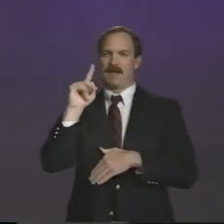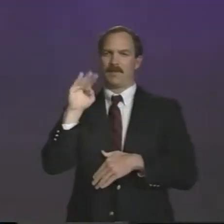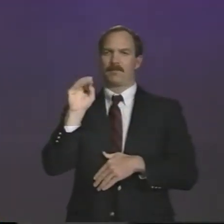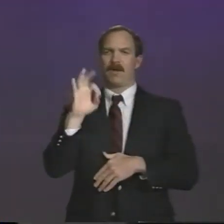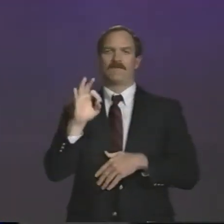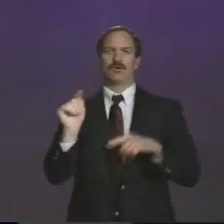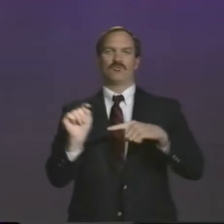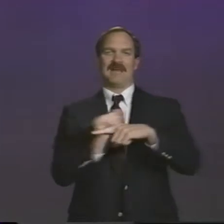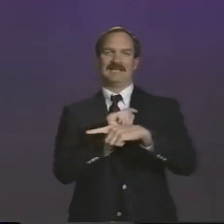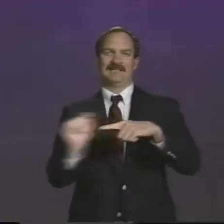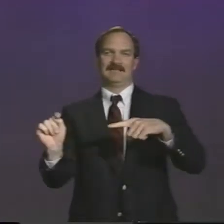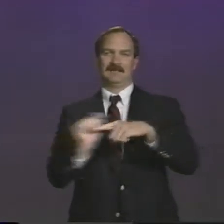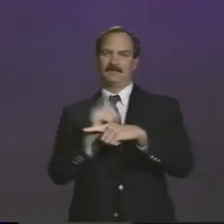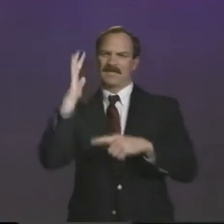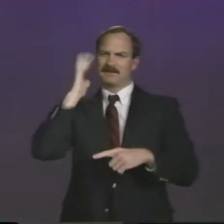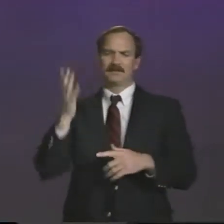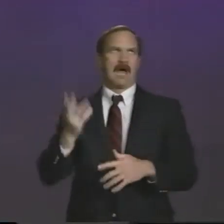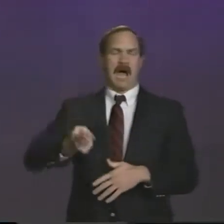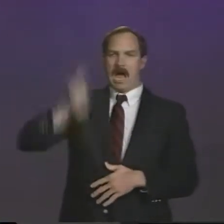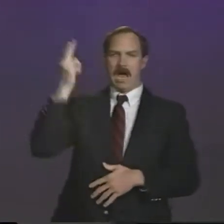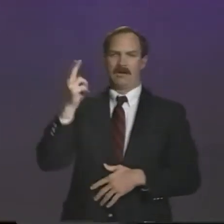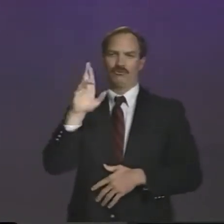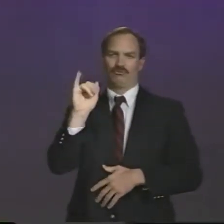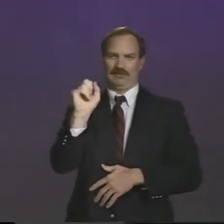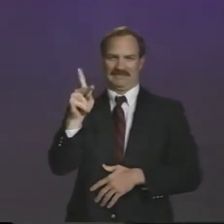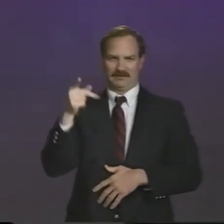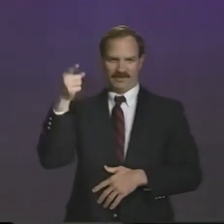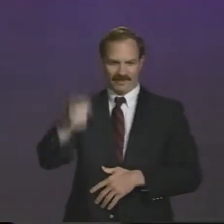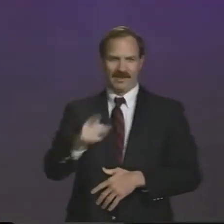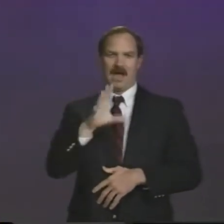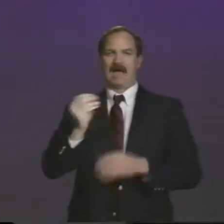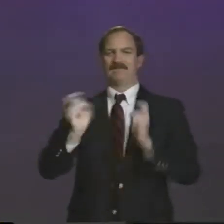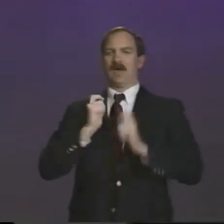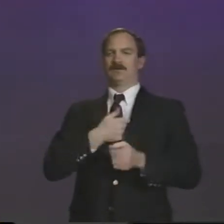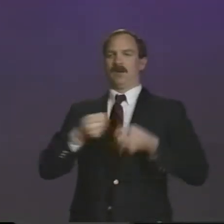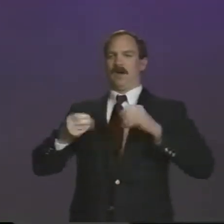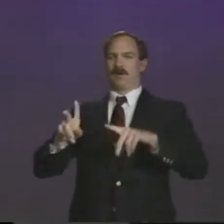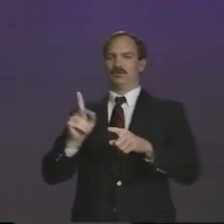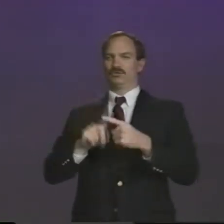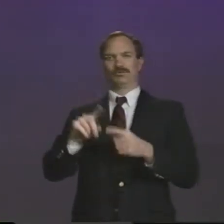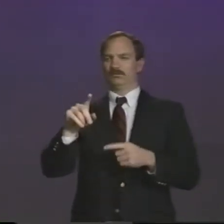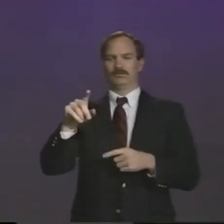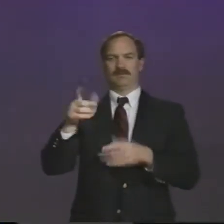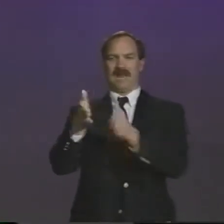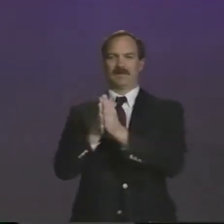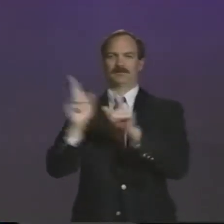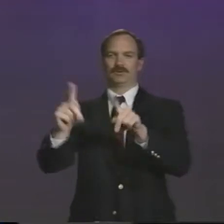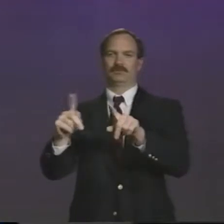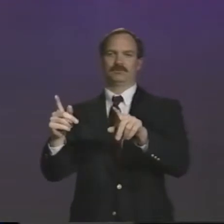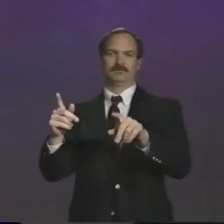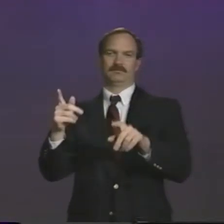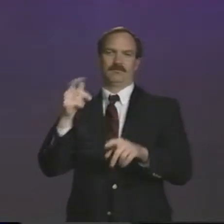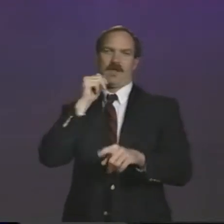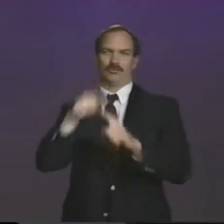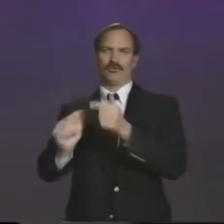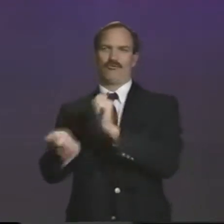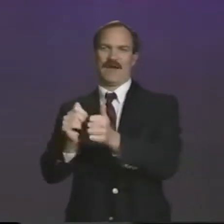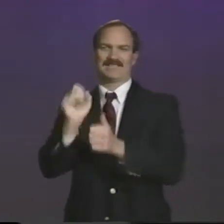And for downhill, there is a two-day minimum of training because of the risk involved. And it also gives us an opportunity to evaluate